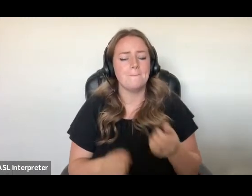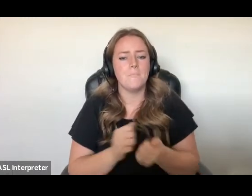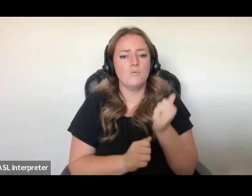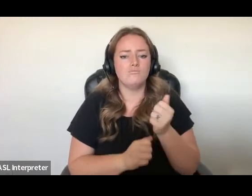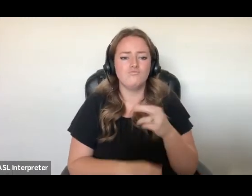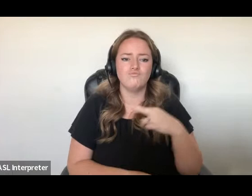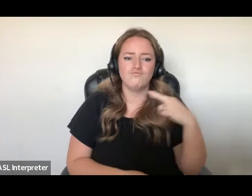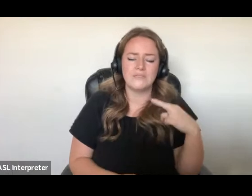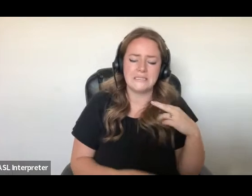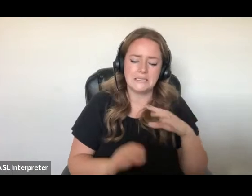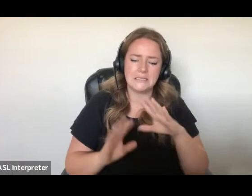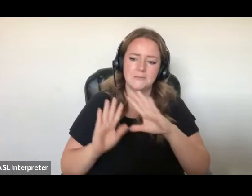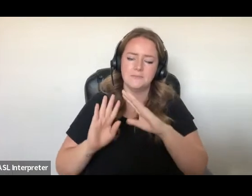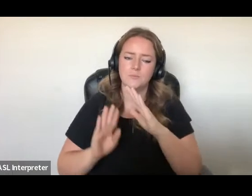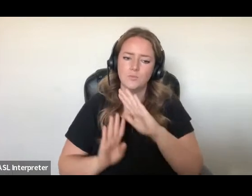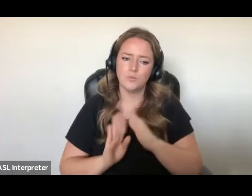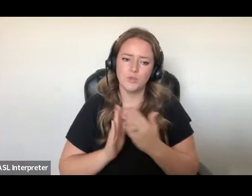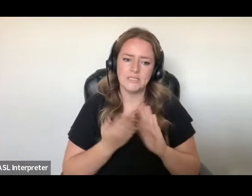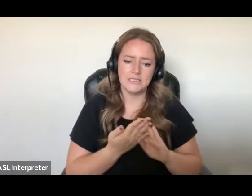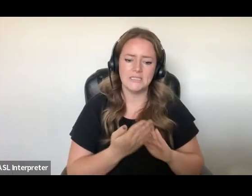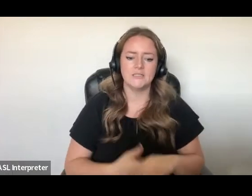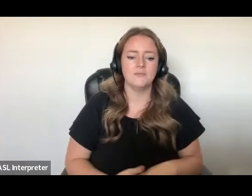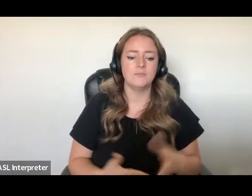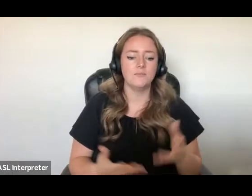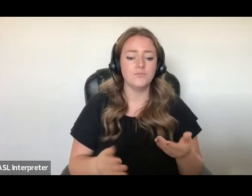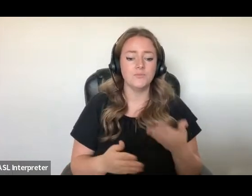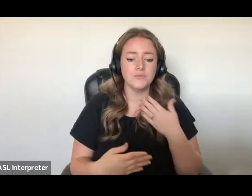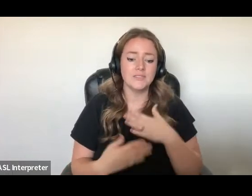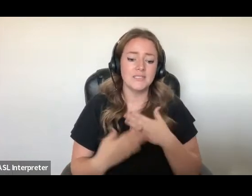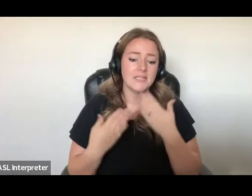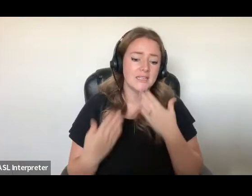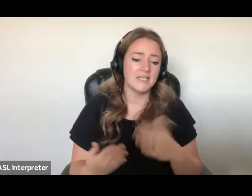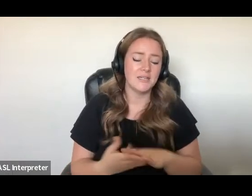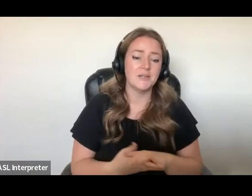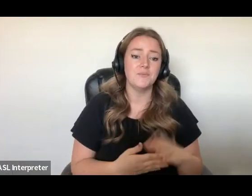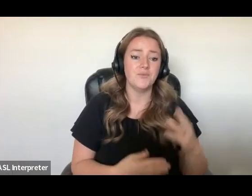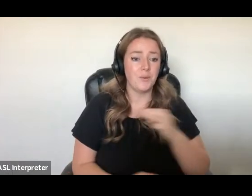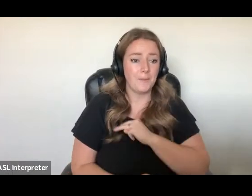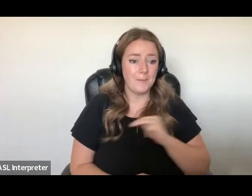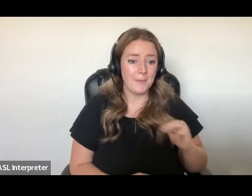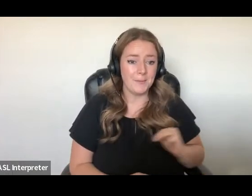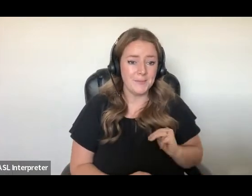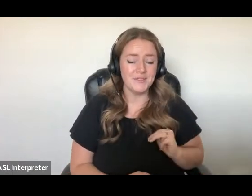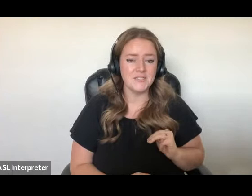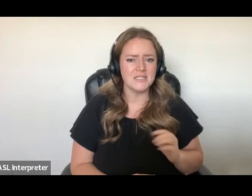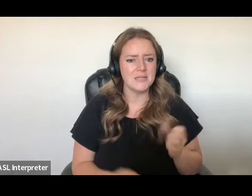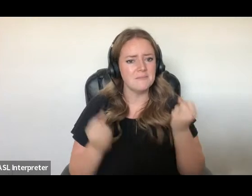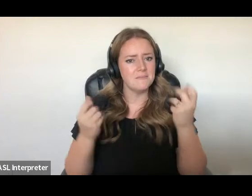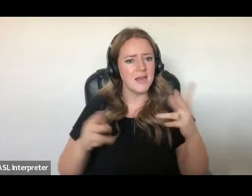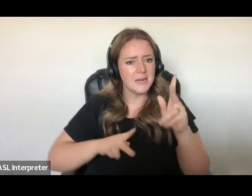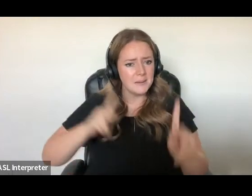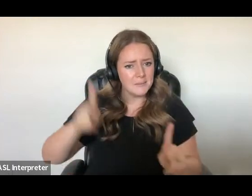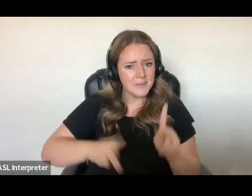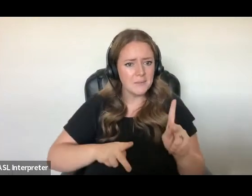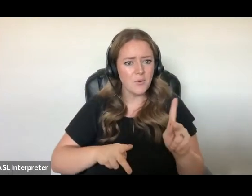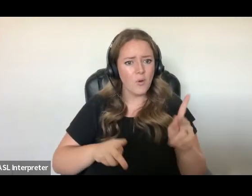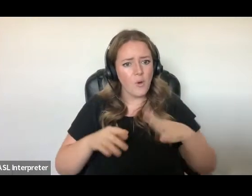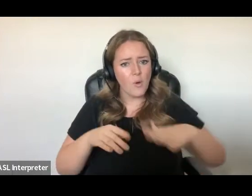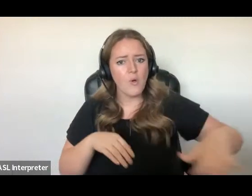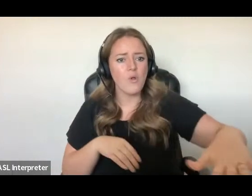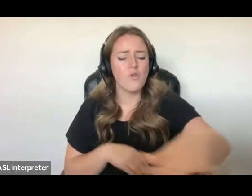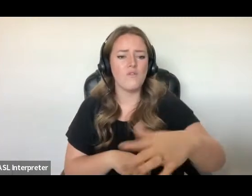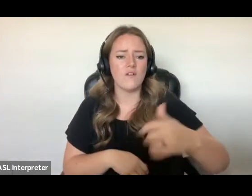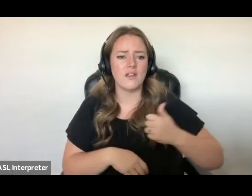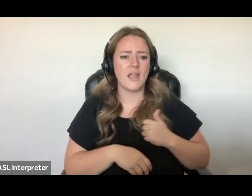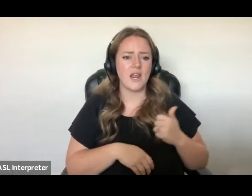justice, academic, and grassroots organizations, as well as the thousands of people across Canada who called on BC authorities